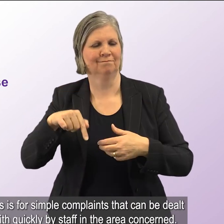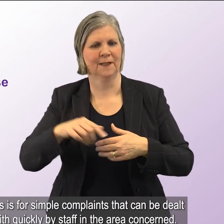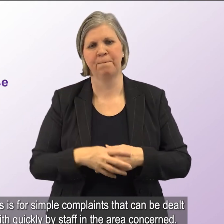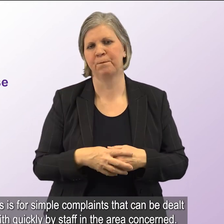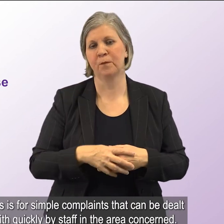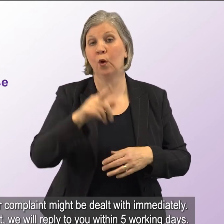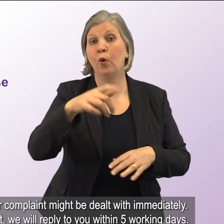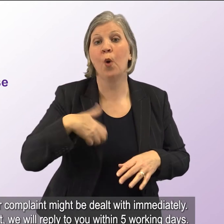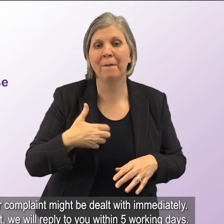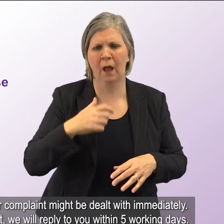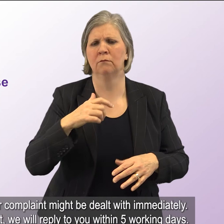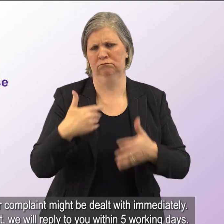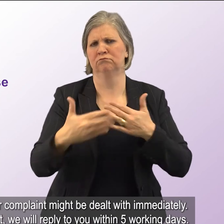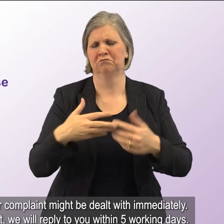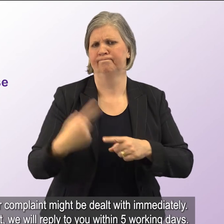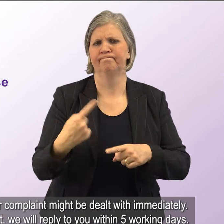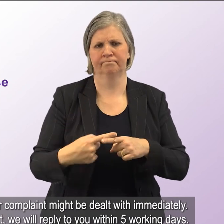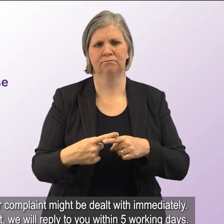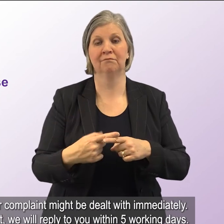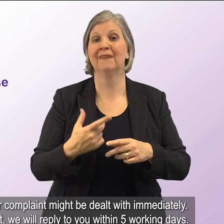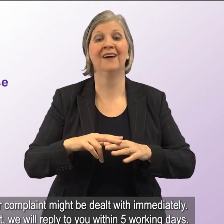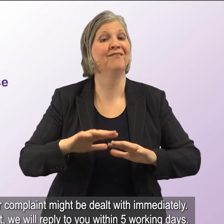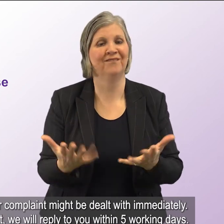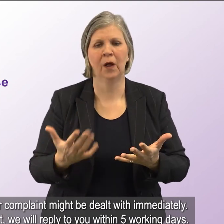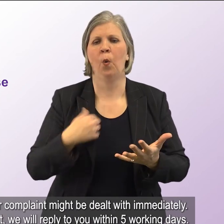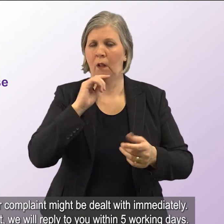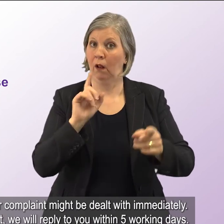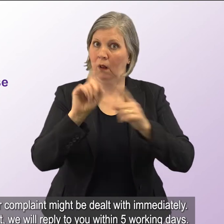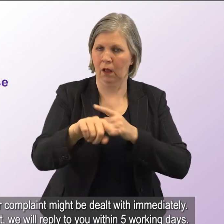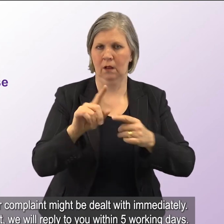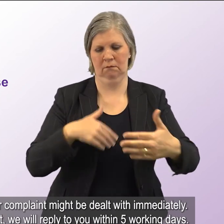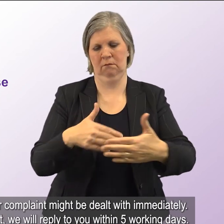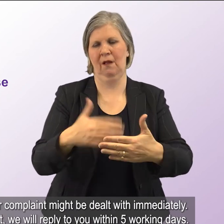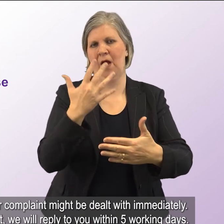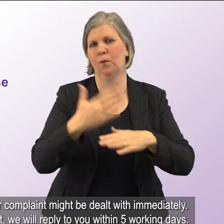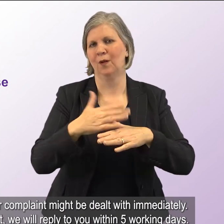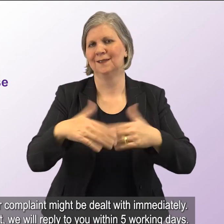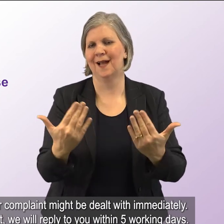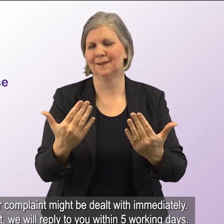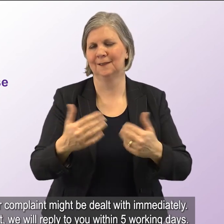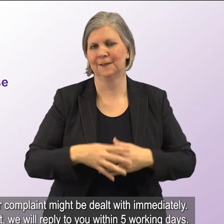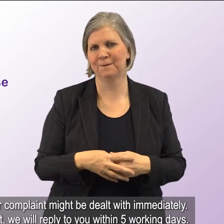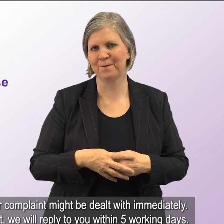concerned. Your complaint might be dealt with immediately. If not, we will reply to you within 5 working days.